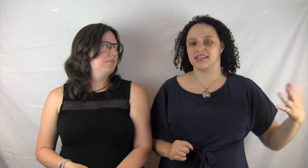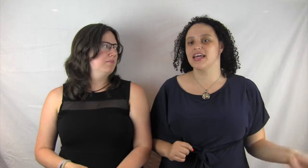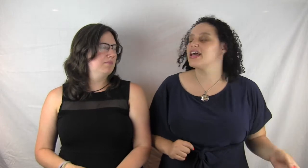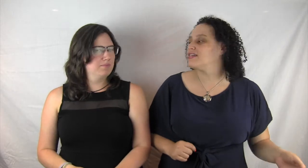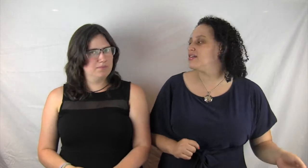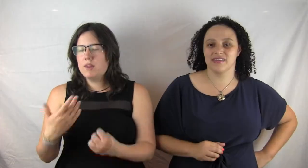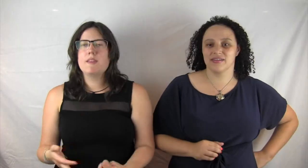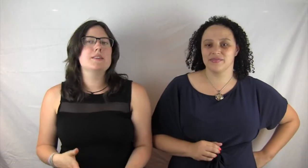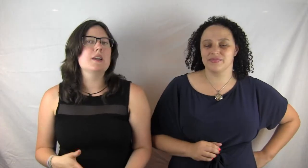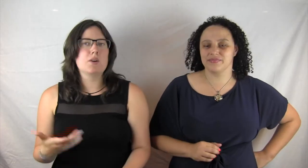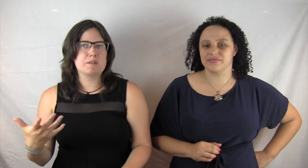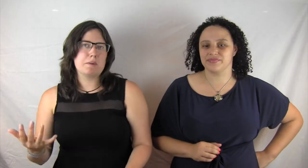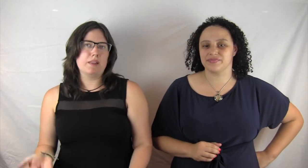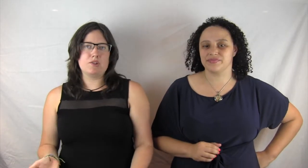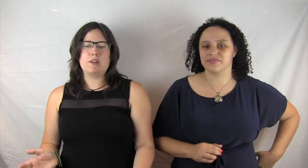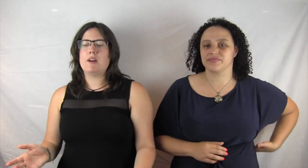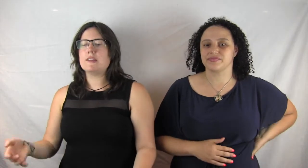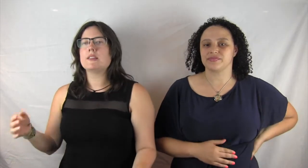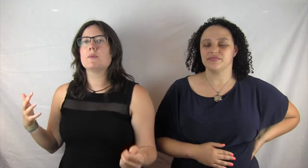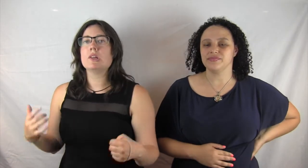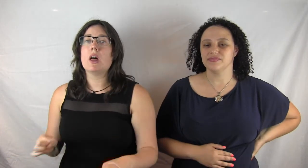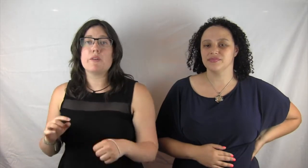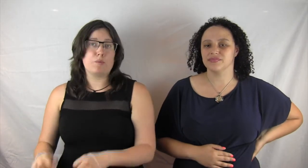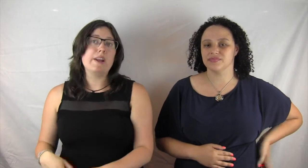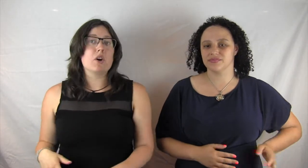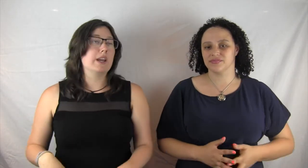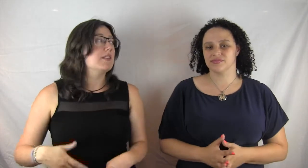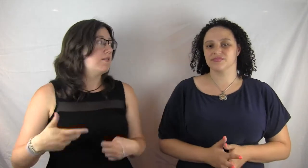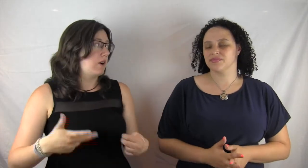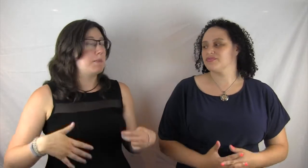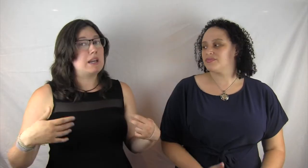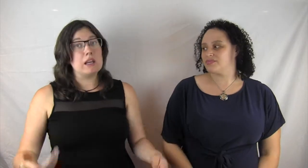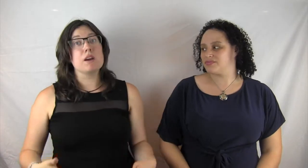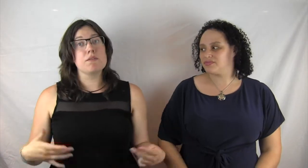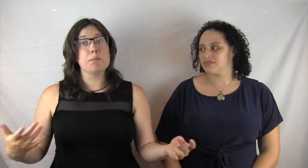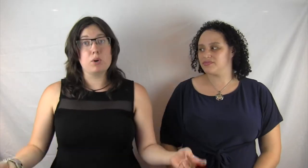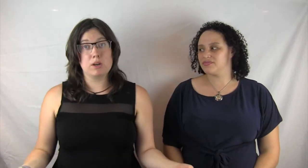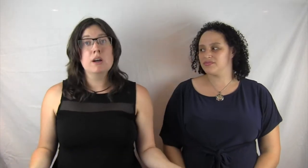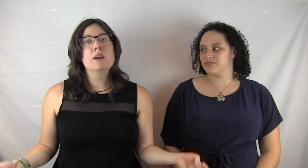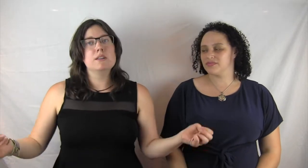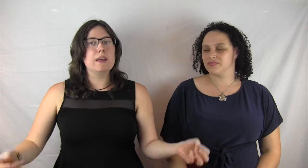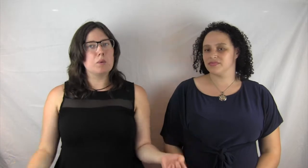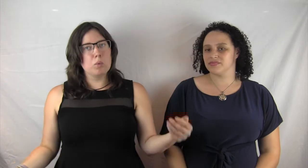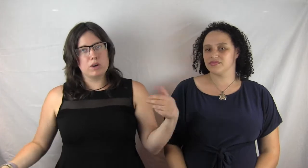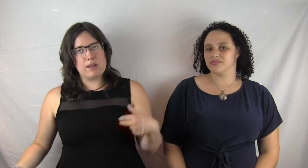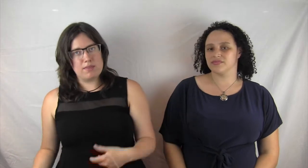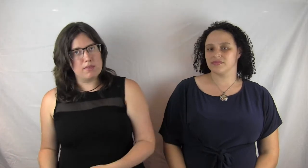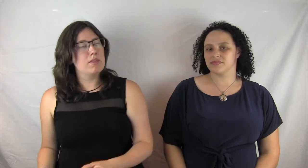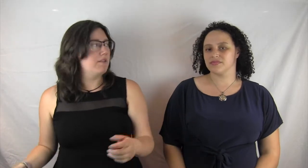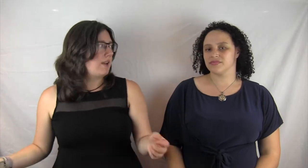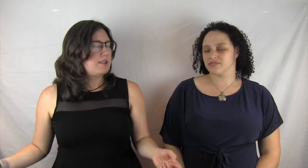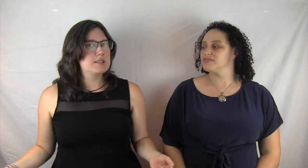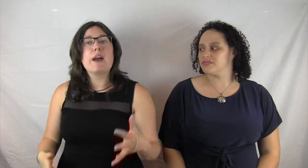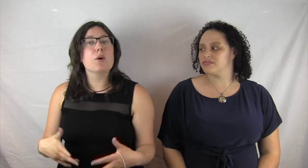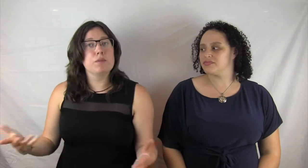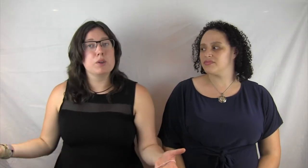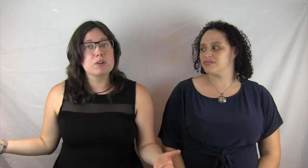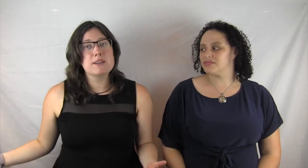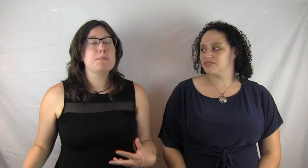kid. One of the things I noticed with Legendary is there was a lot of retconning at the very beginning of the book to like work in the fates. I overlooked it